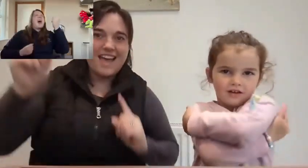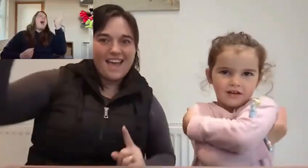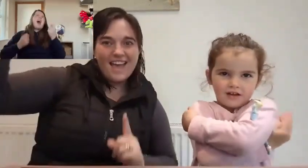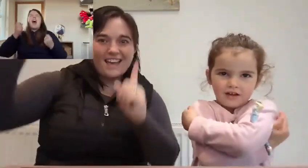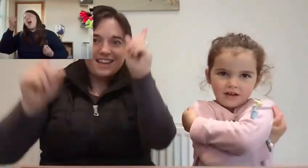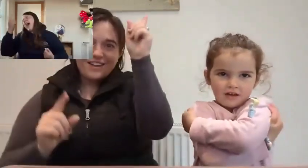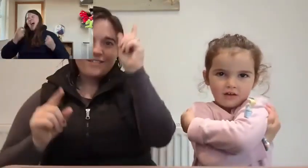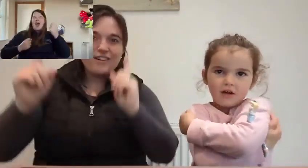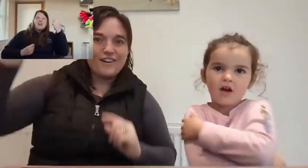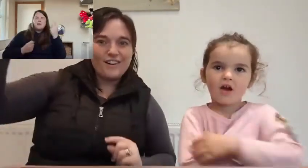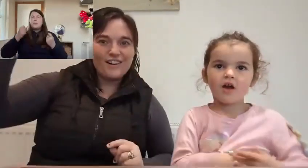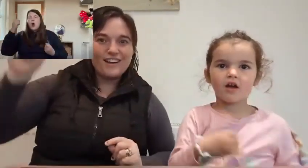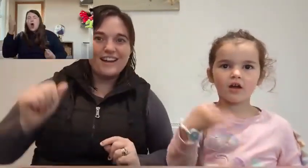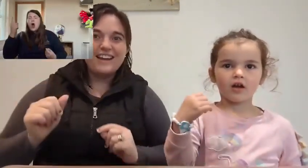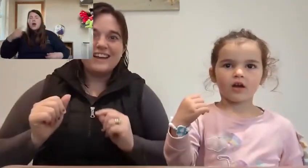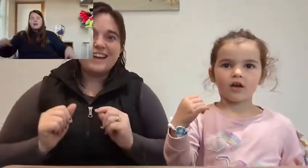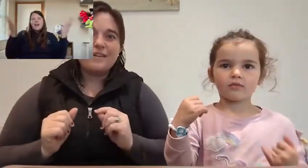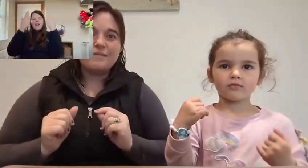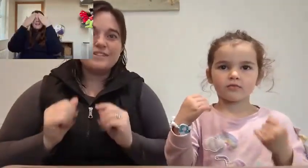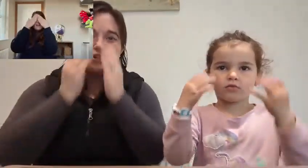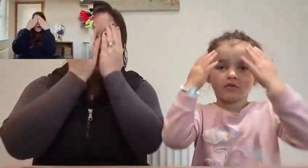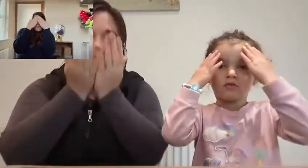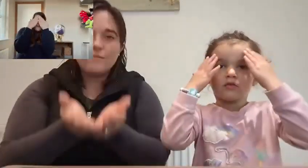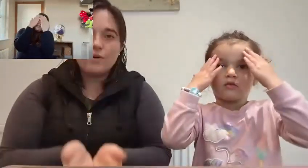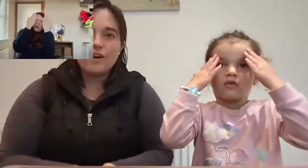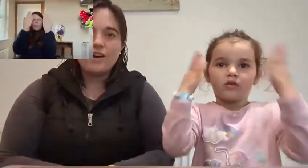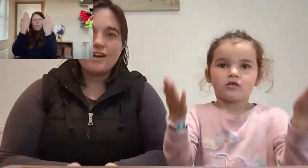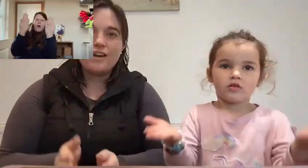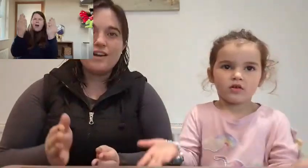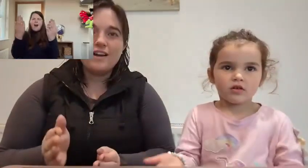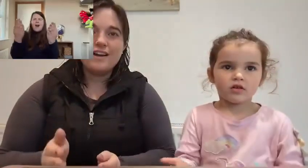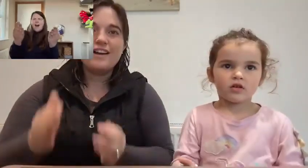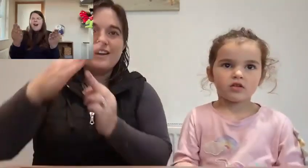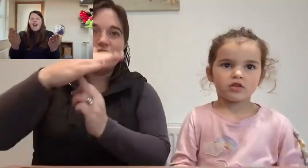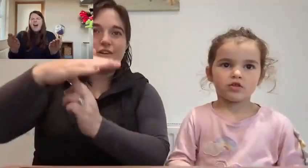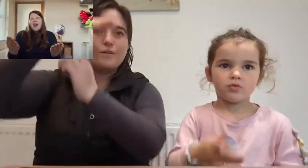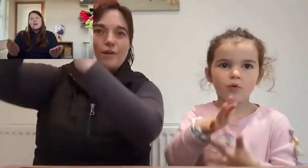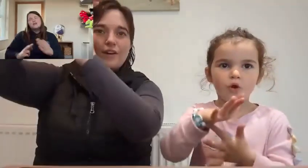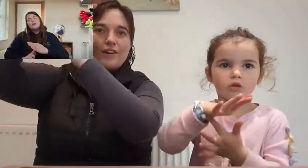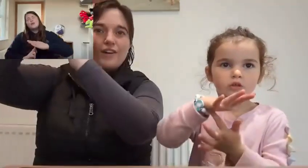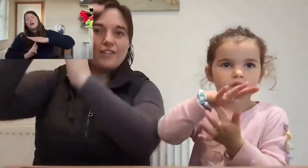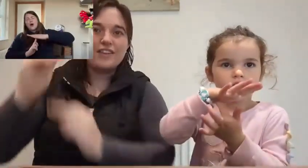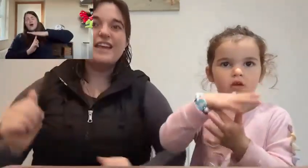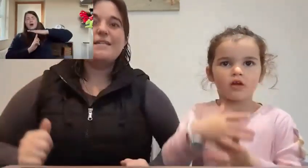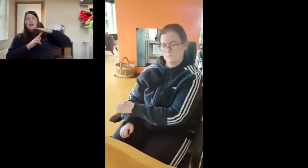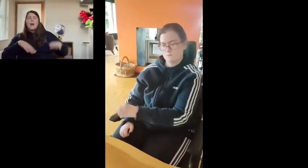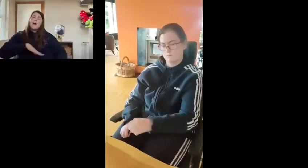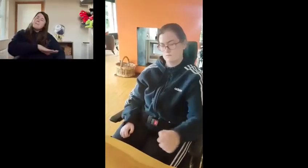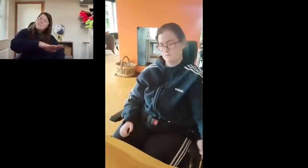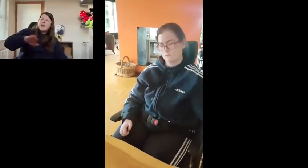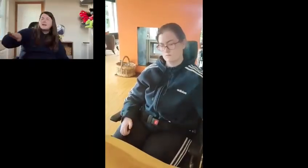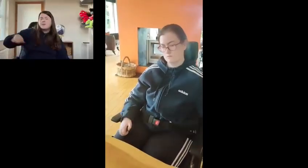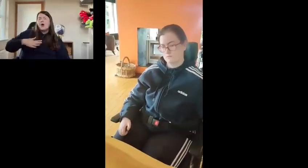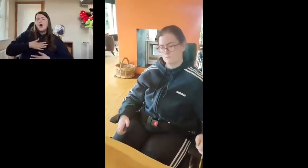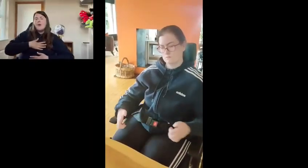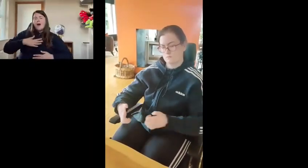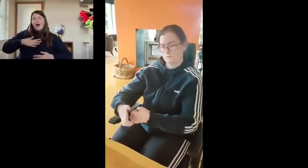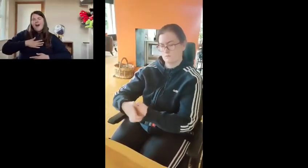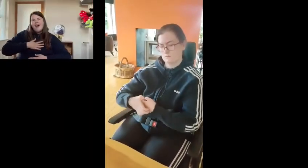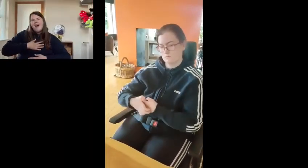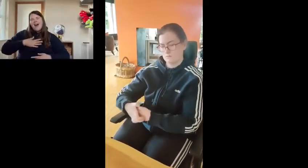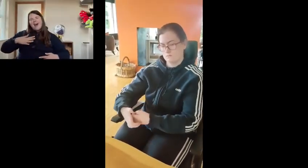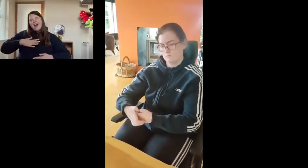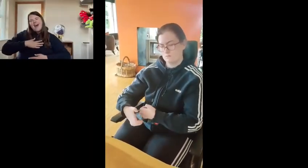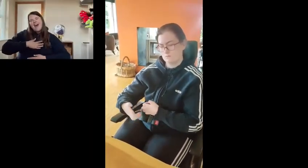a firework, come on show em why you work, make em go